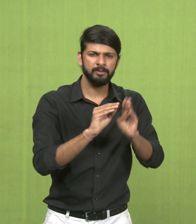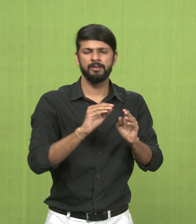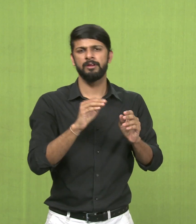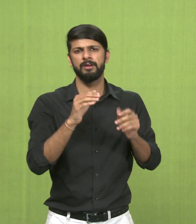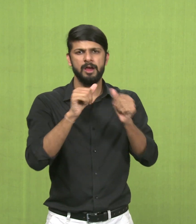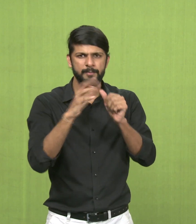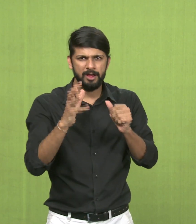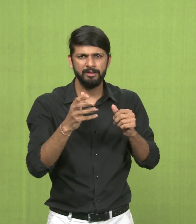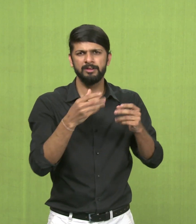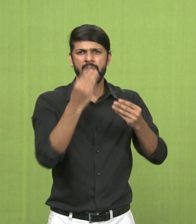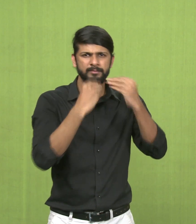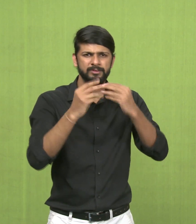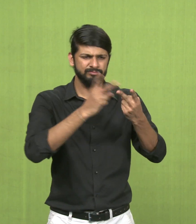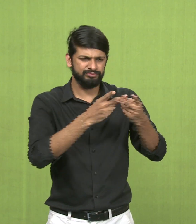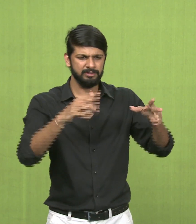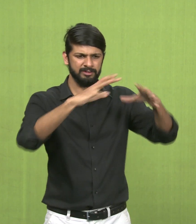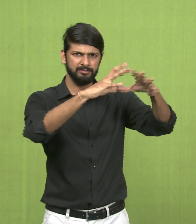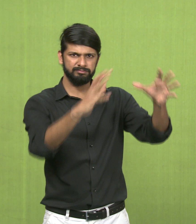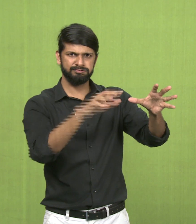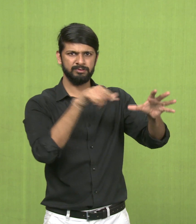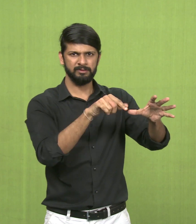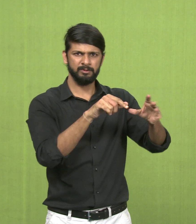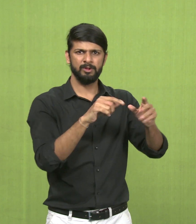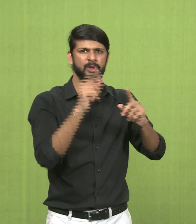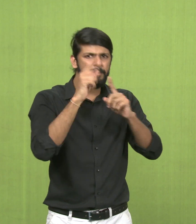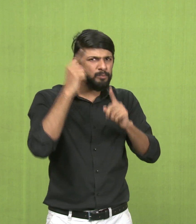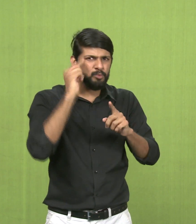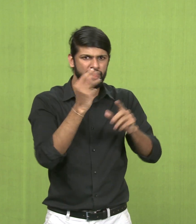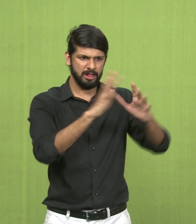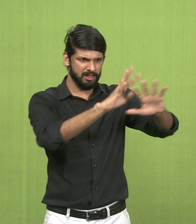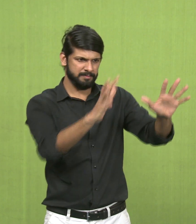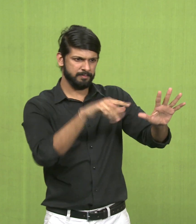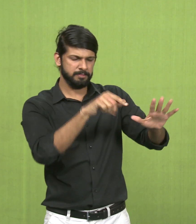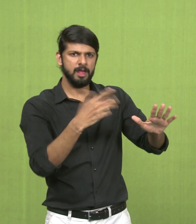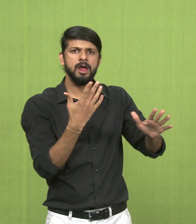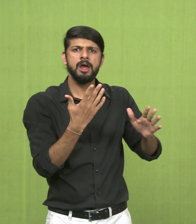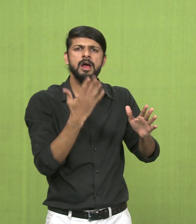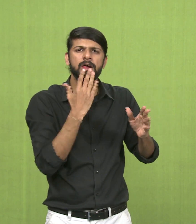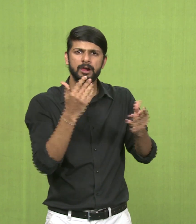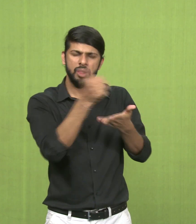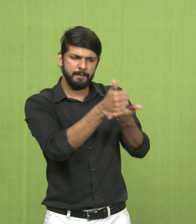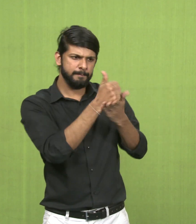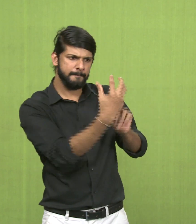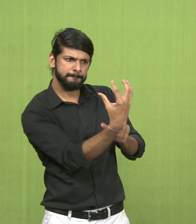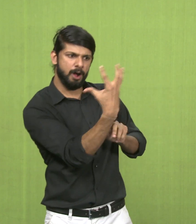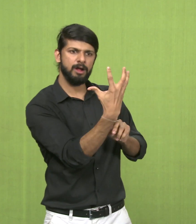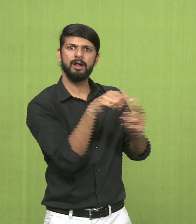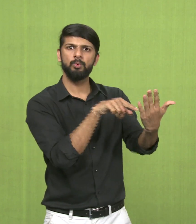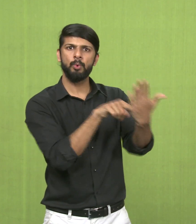Resonance is a kind of help which